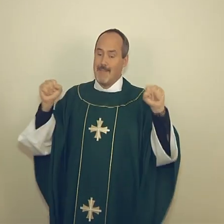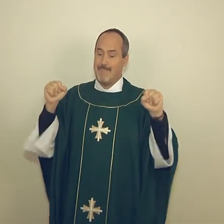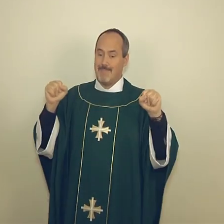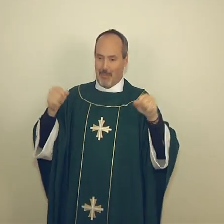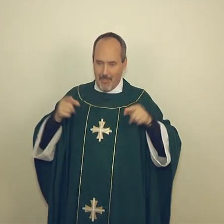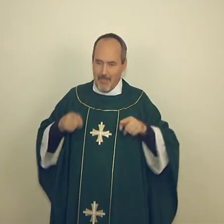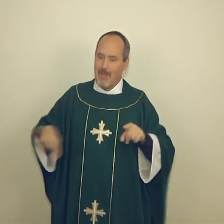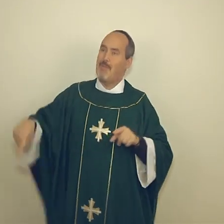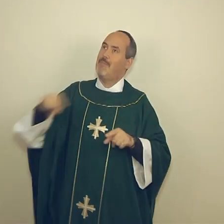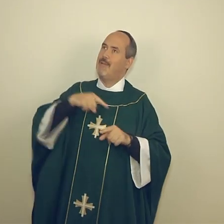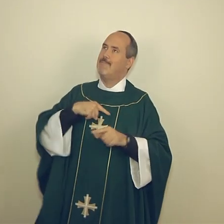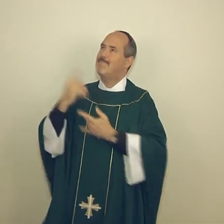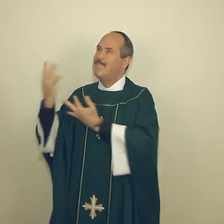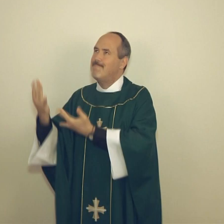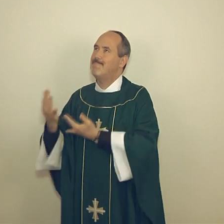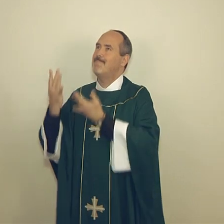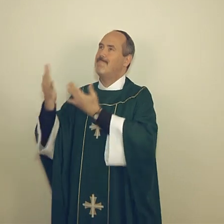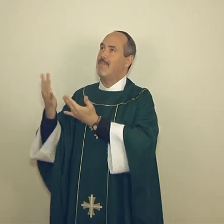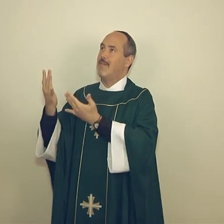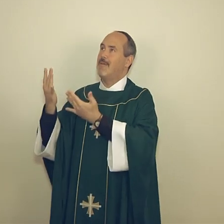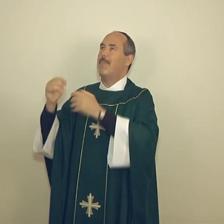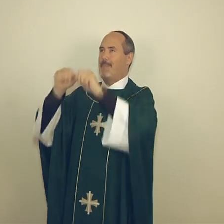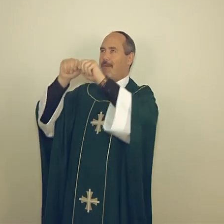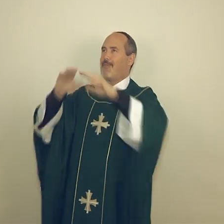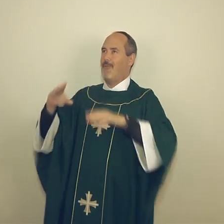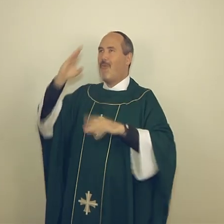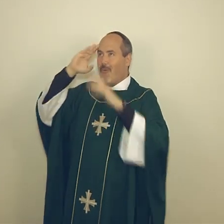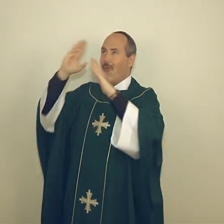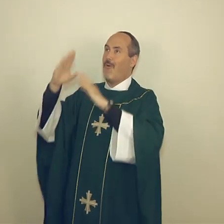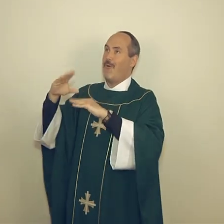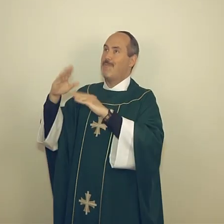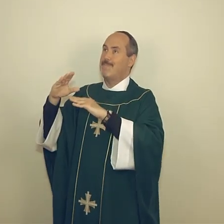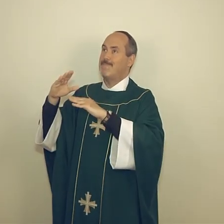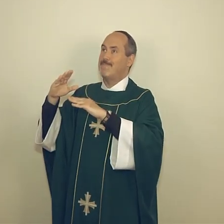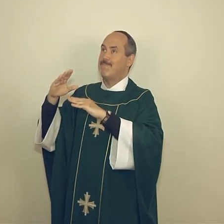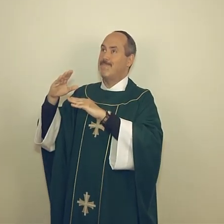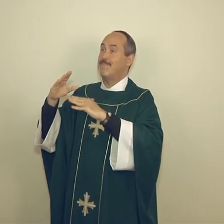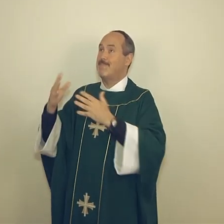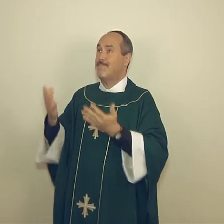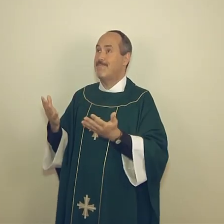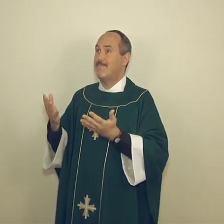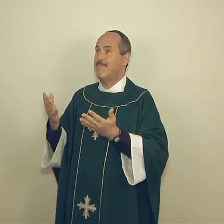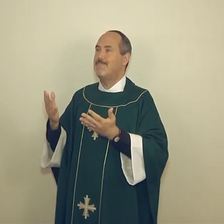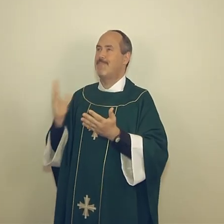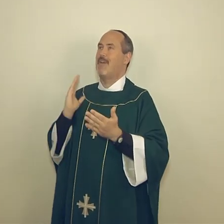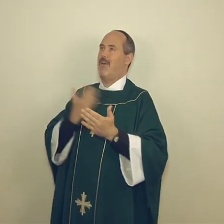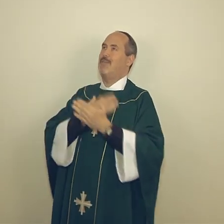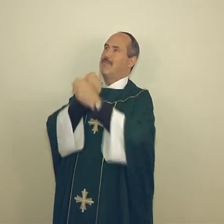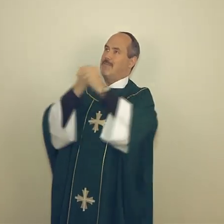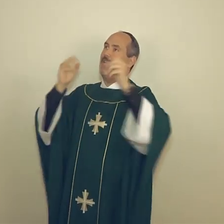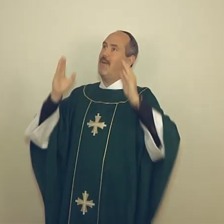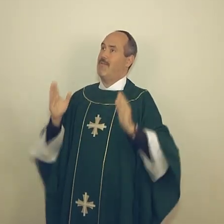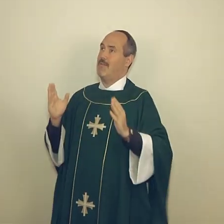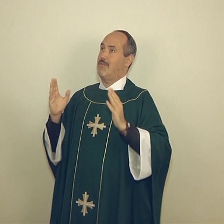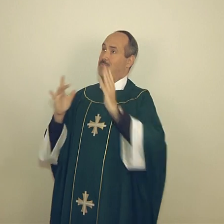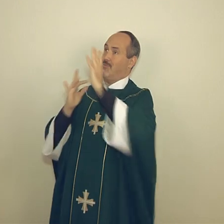all distress, as we await the blessed hope, and the coming of our Savior,